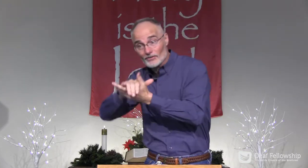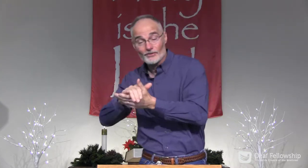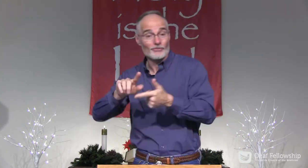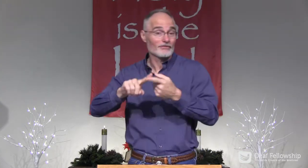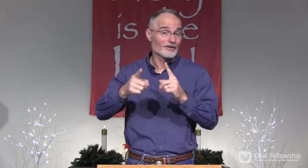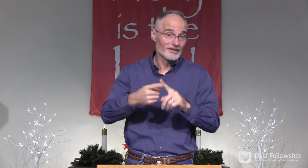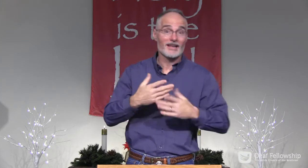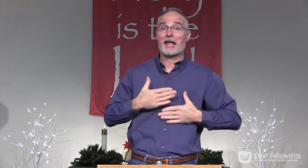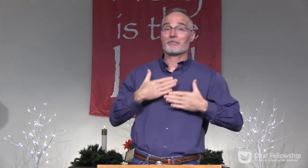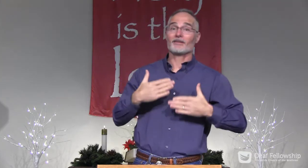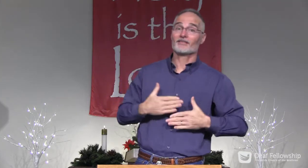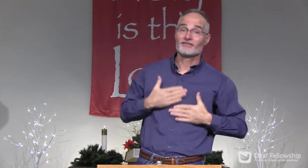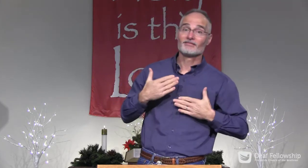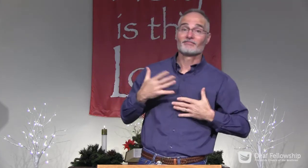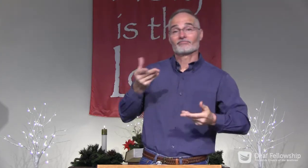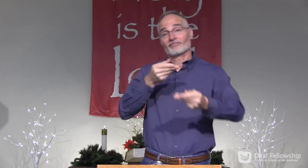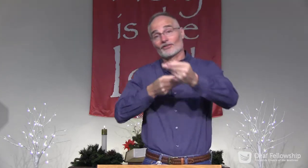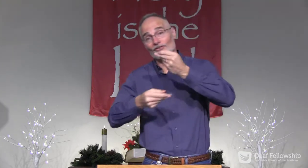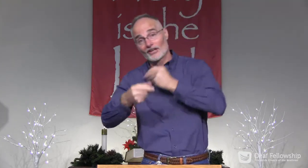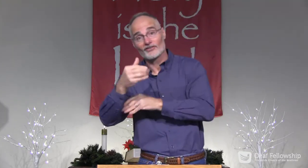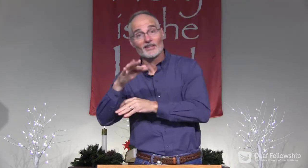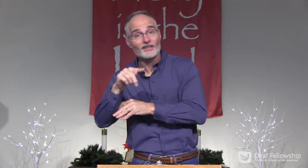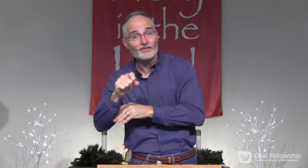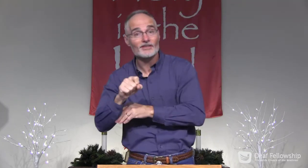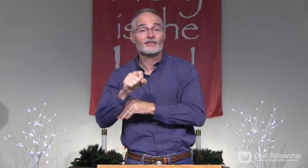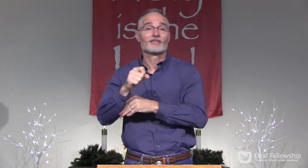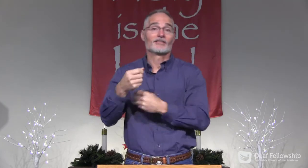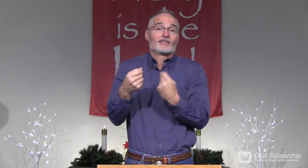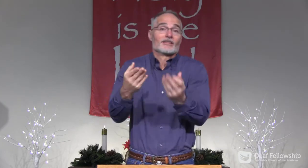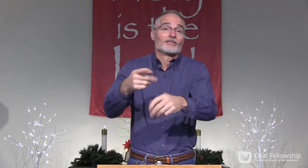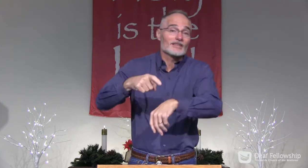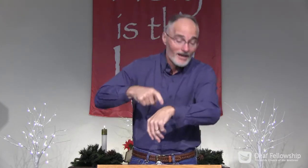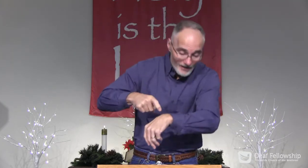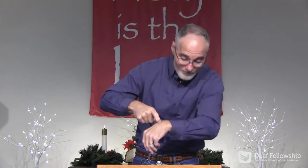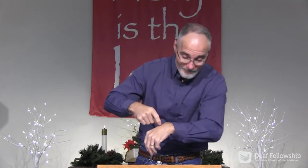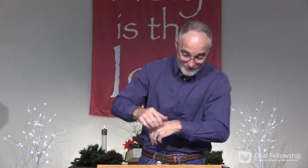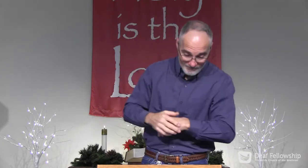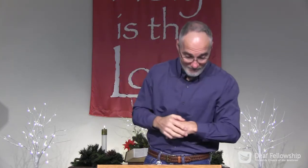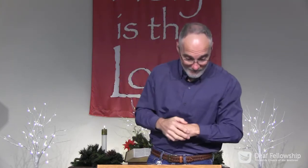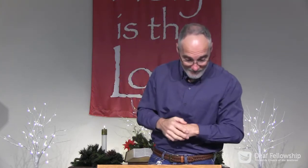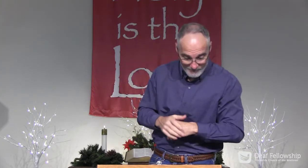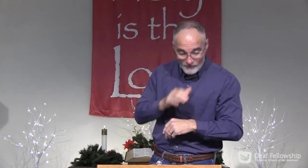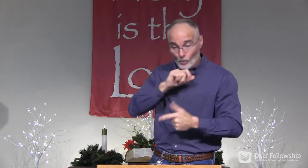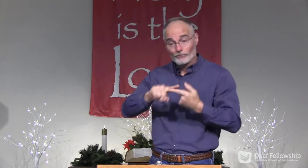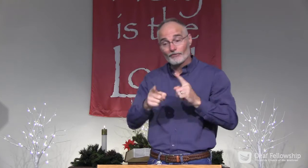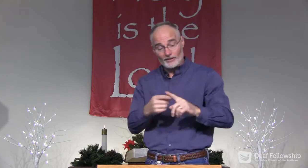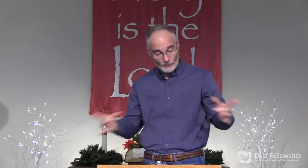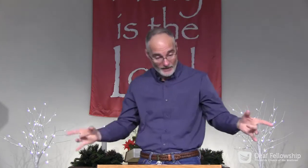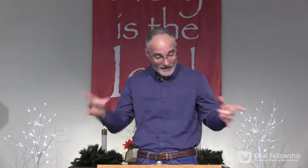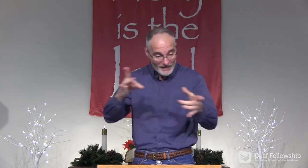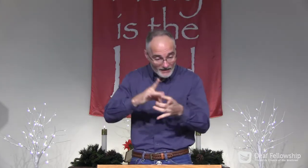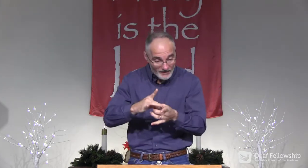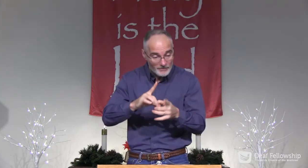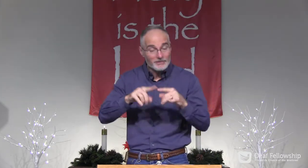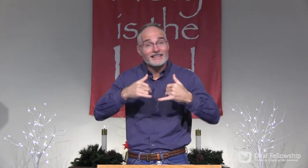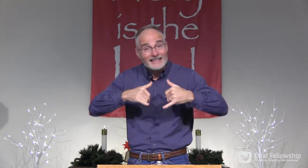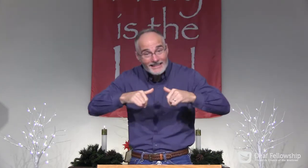Maybe your children, your spouse, your friends are truly happy exchanging gifts and spending time together,